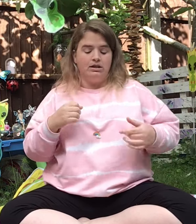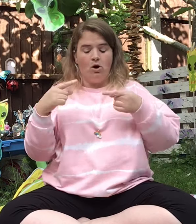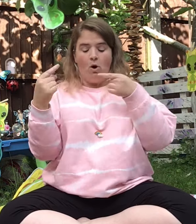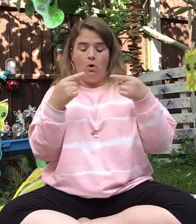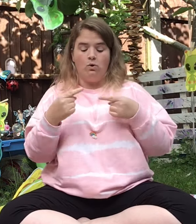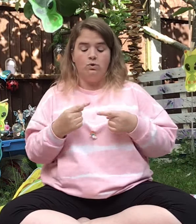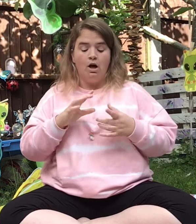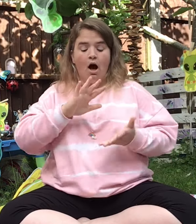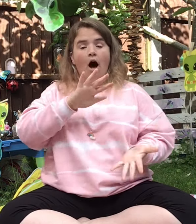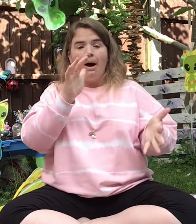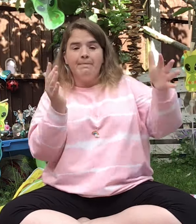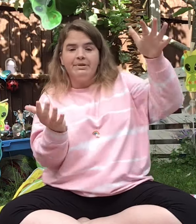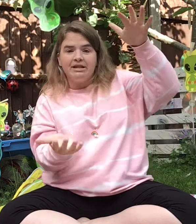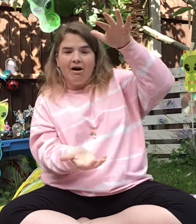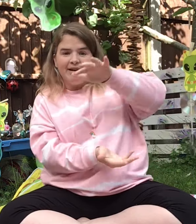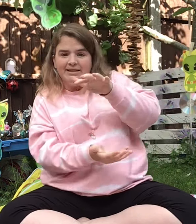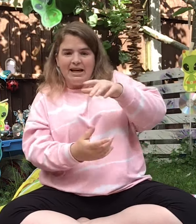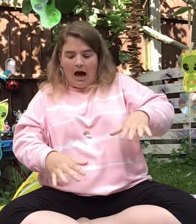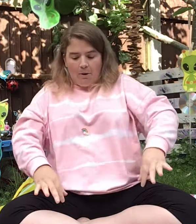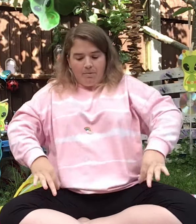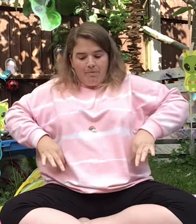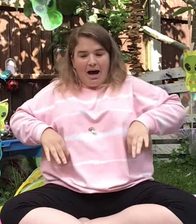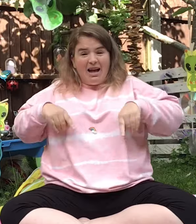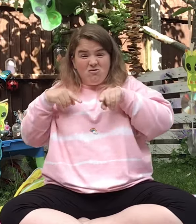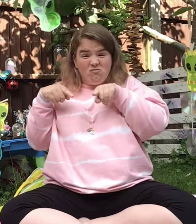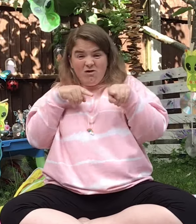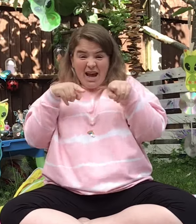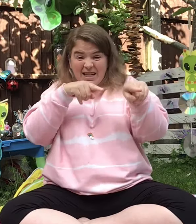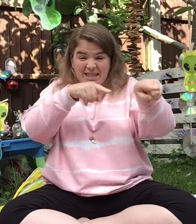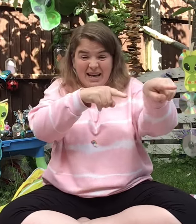hold upside down pant races.